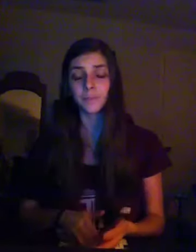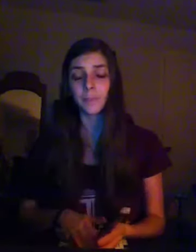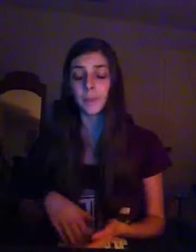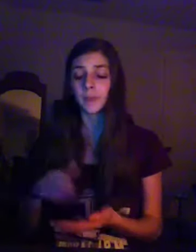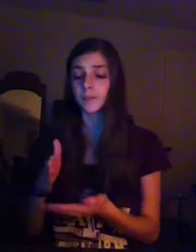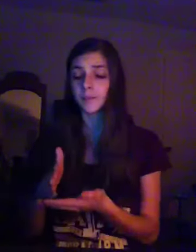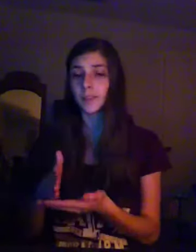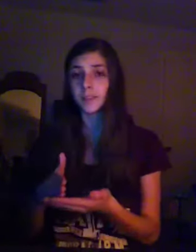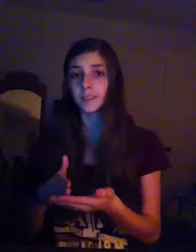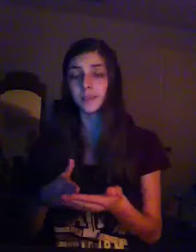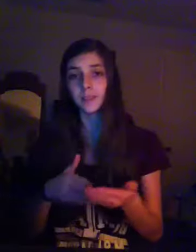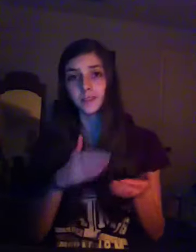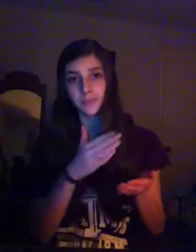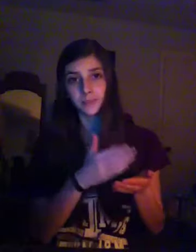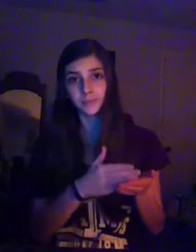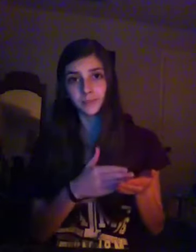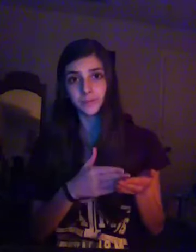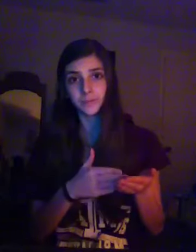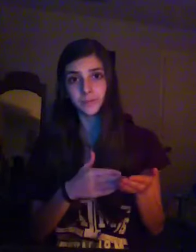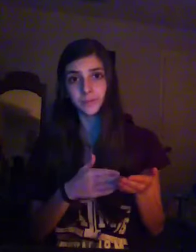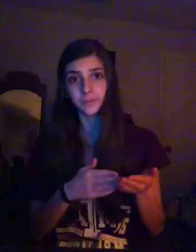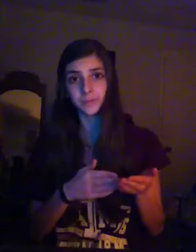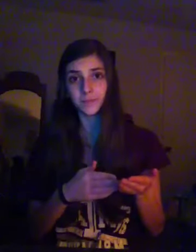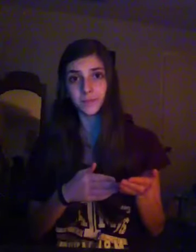Piece by piece Piece